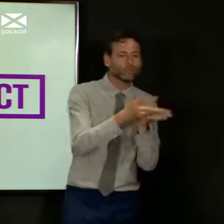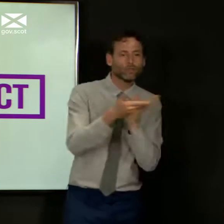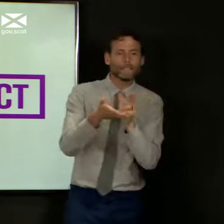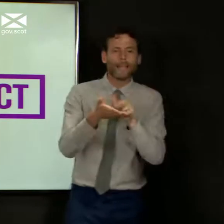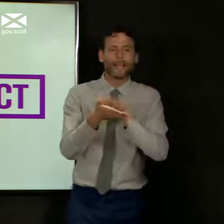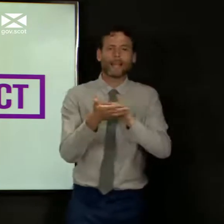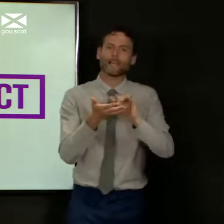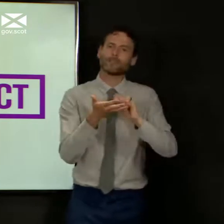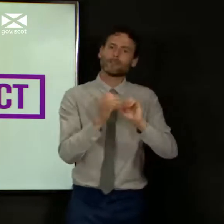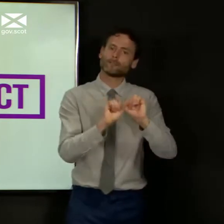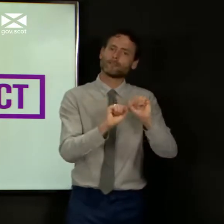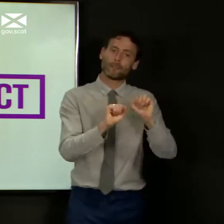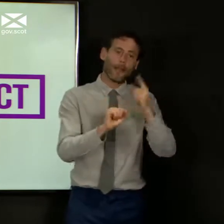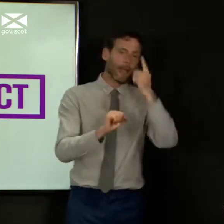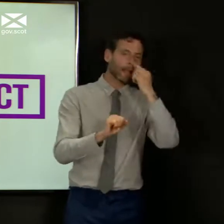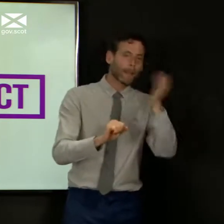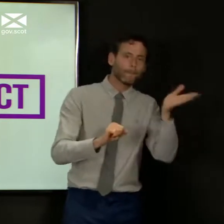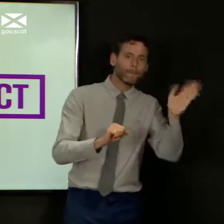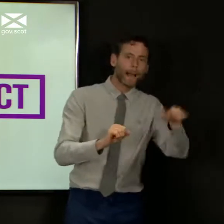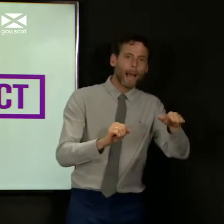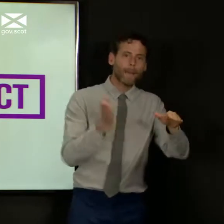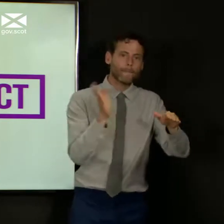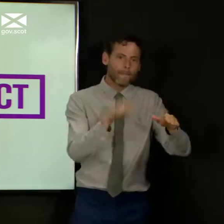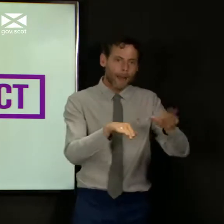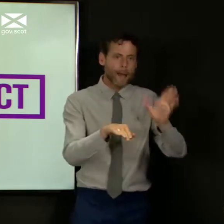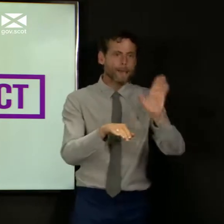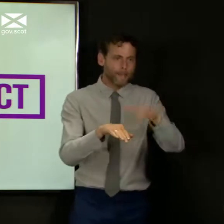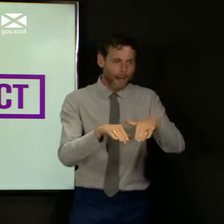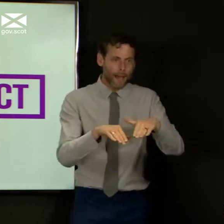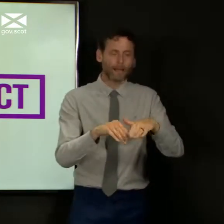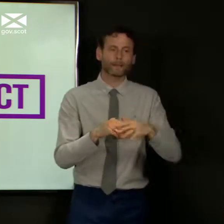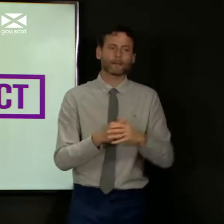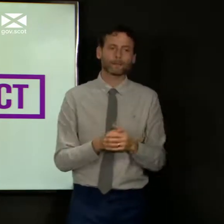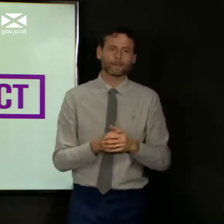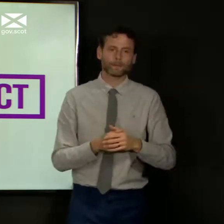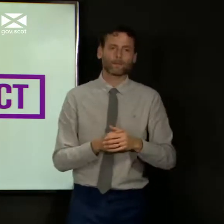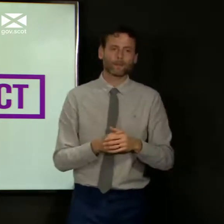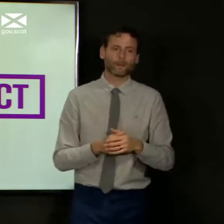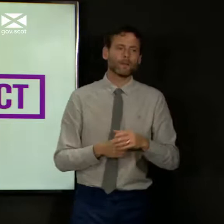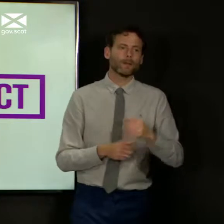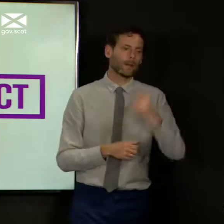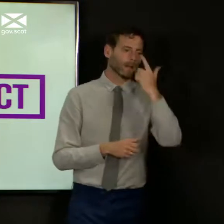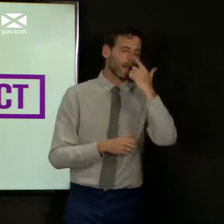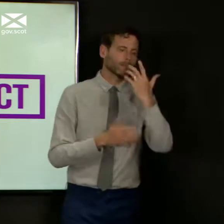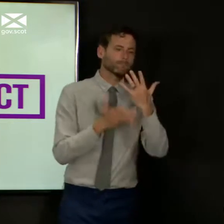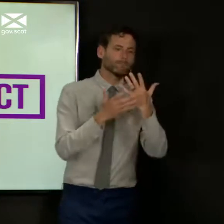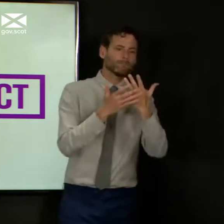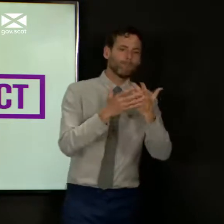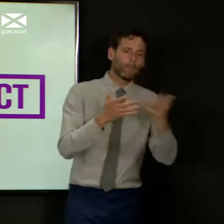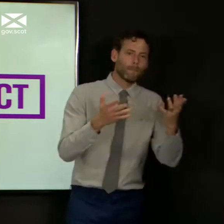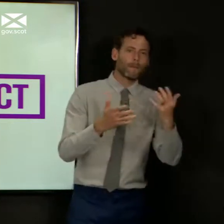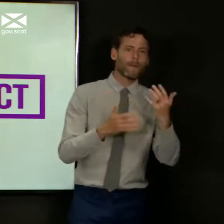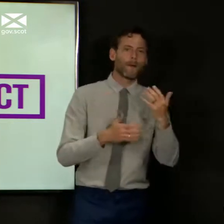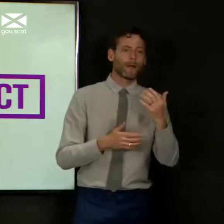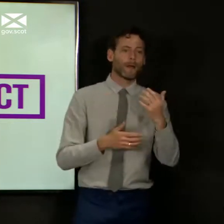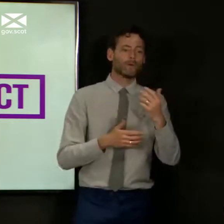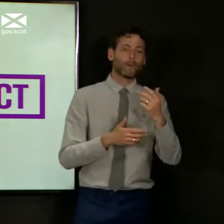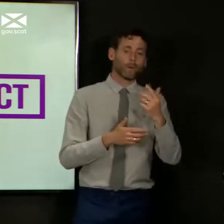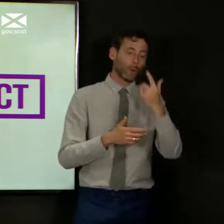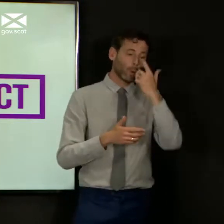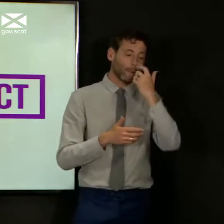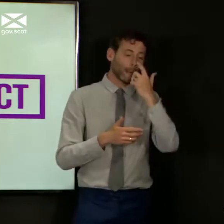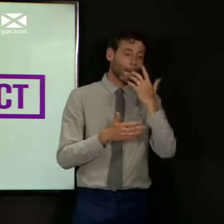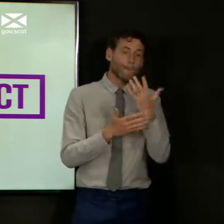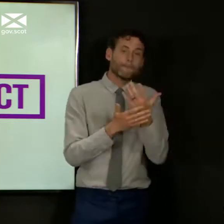Scotland which will begin to increase the numbers, either increase the numbers of people that they are dealing with,